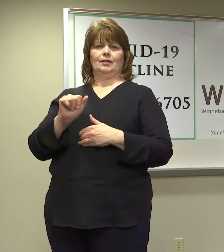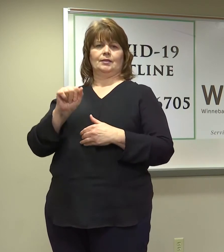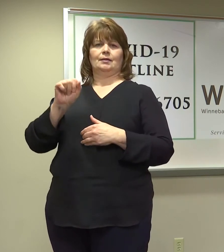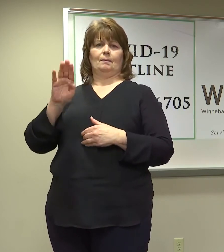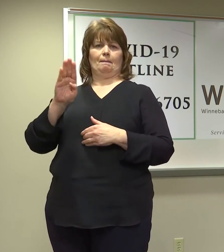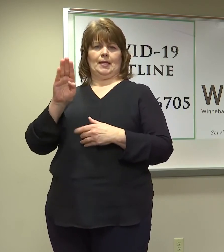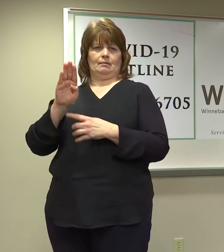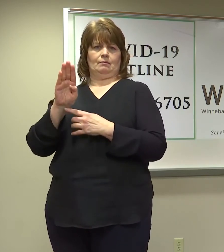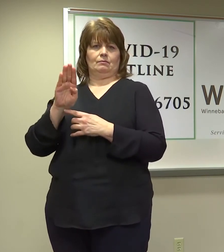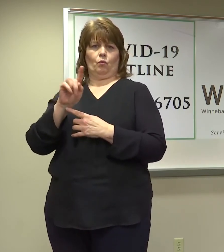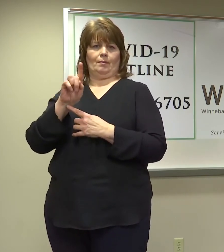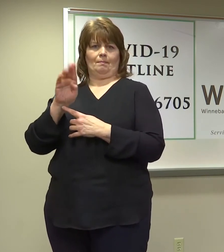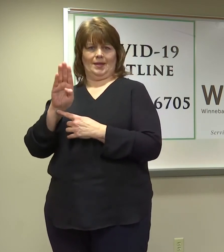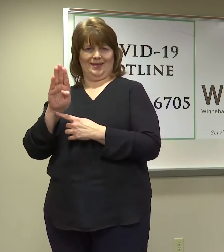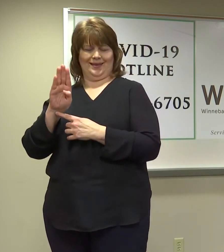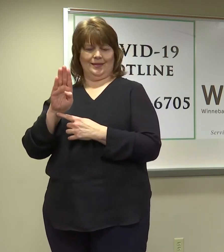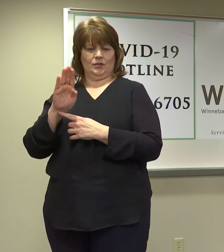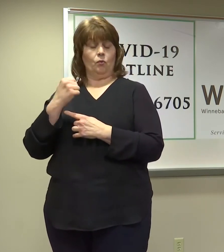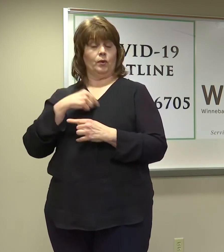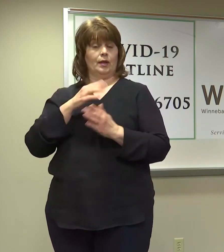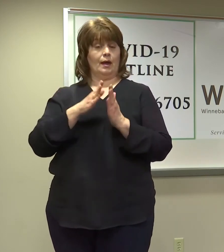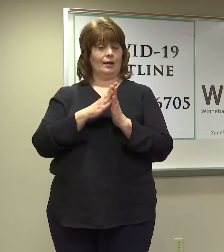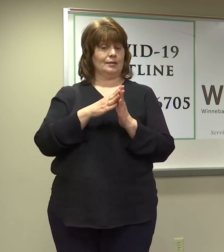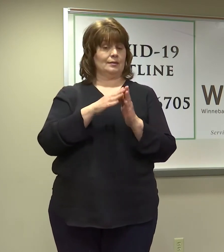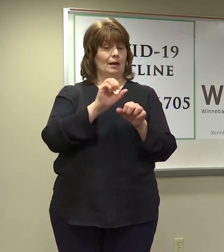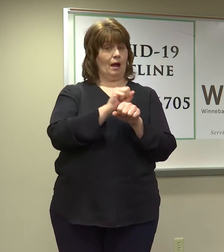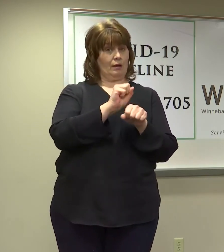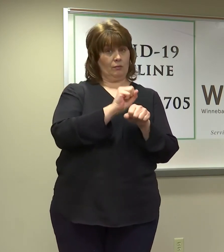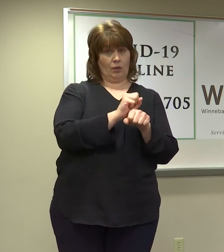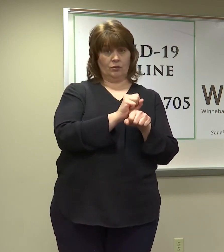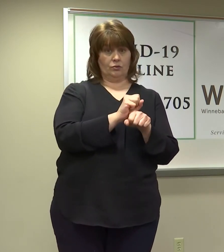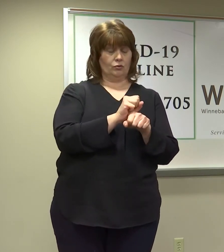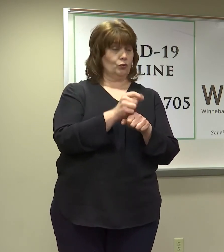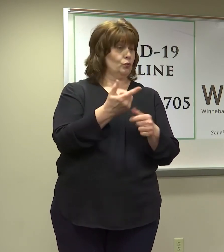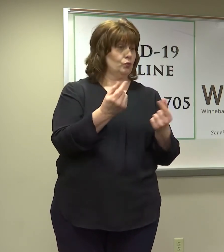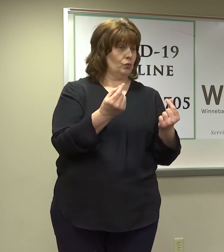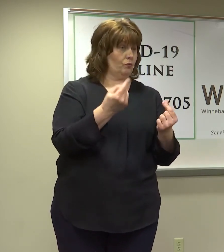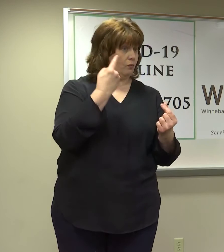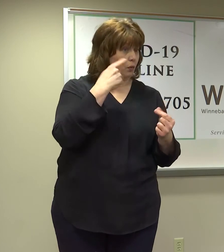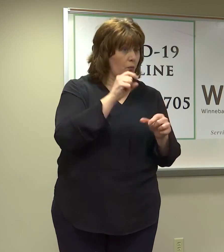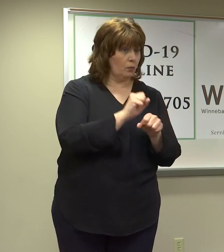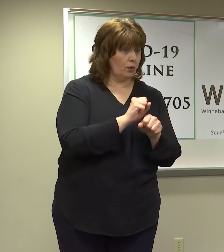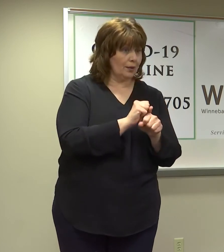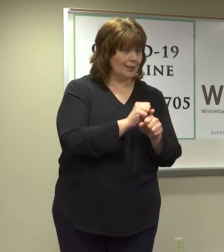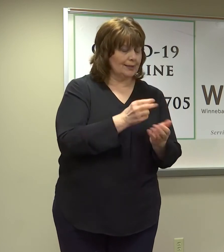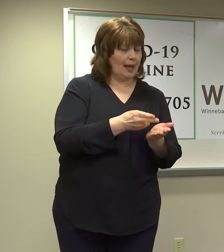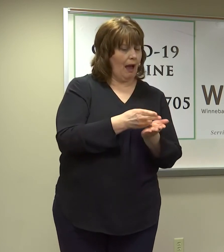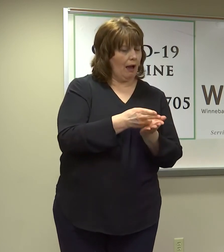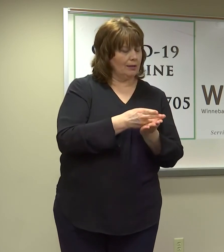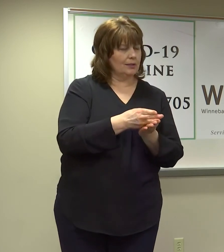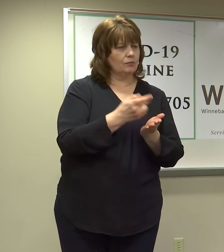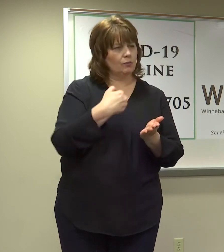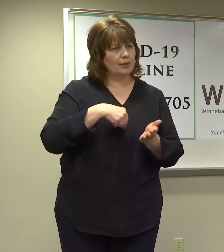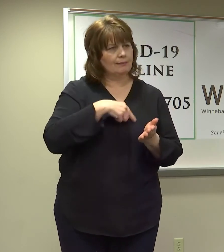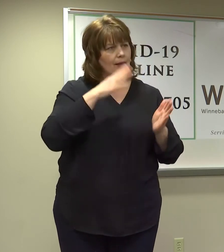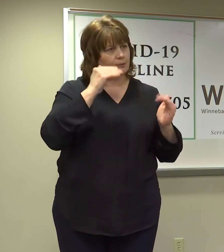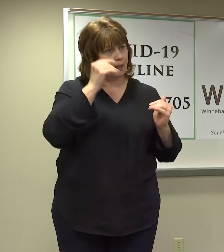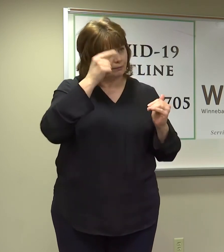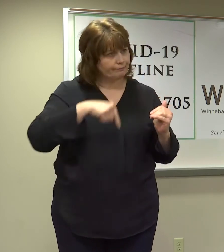about occupation. It is an honor system. So, we do expect our population to be honest.